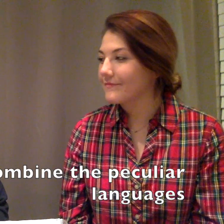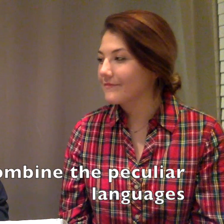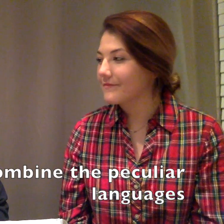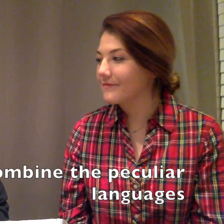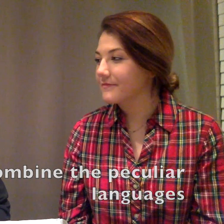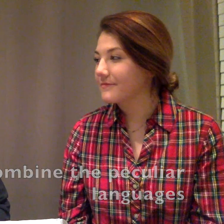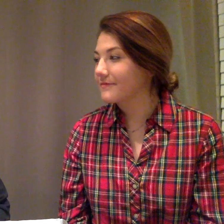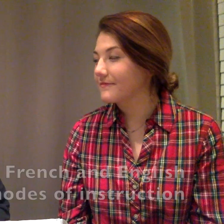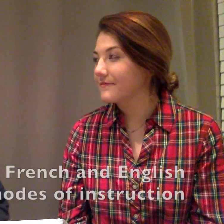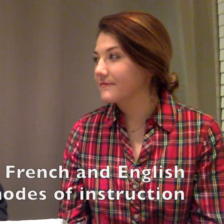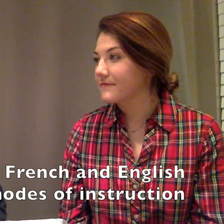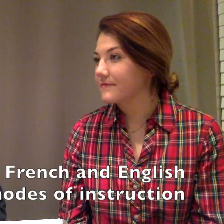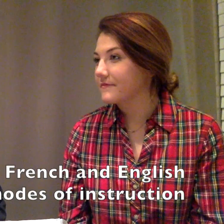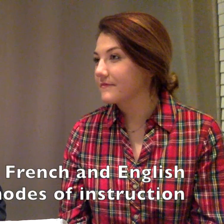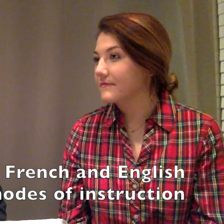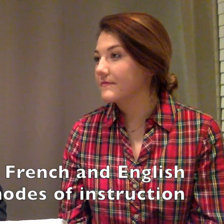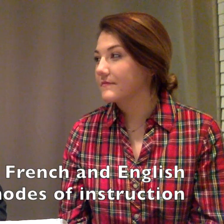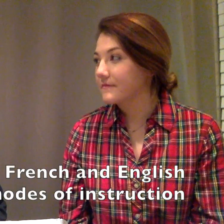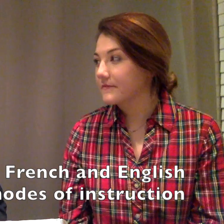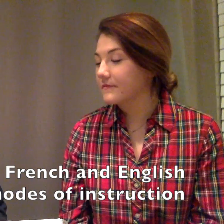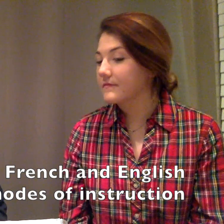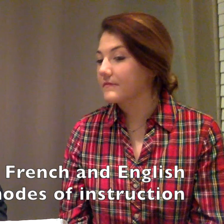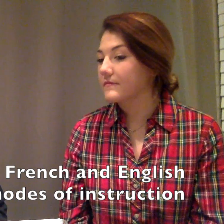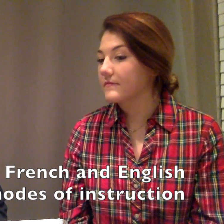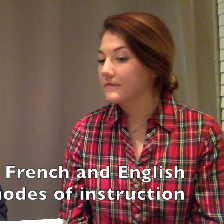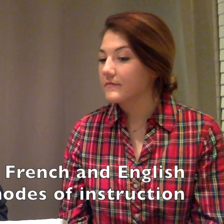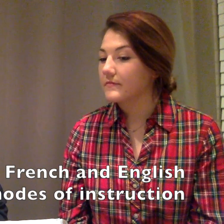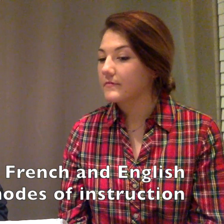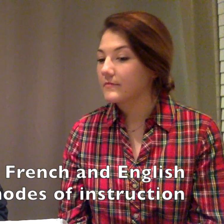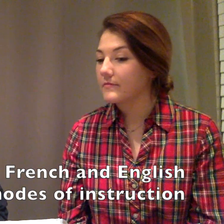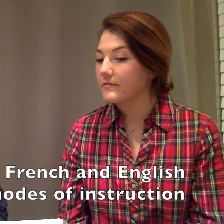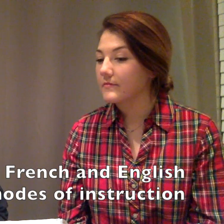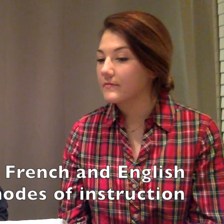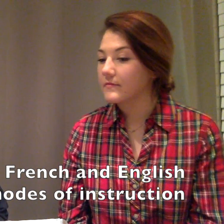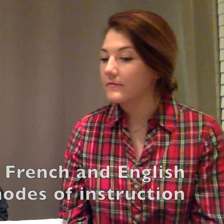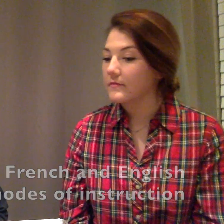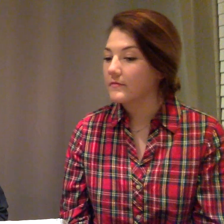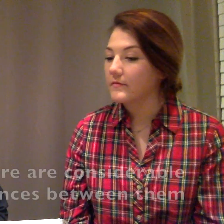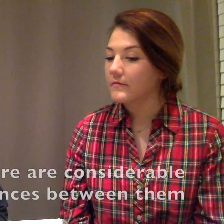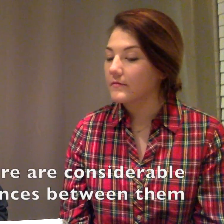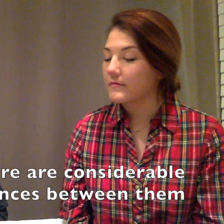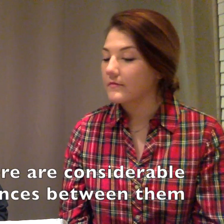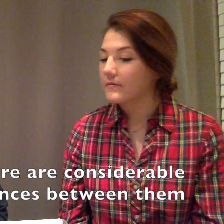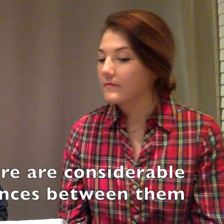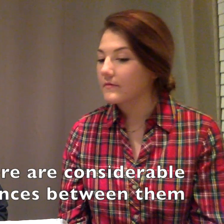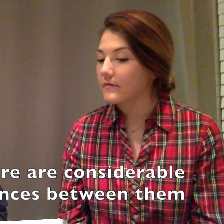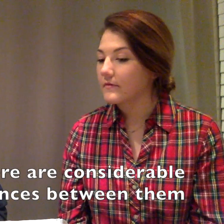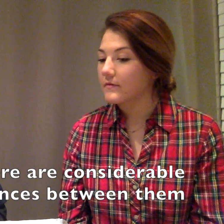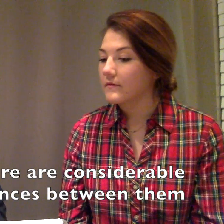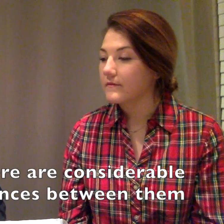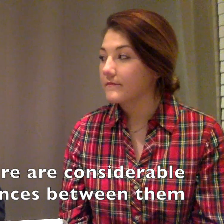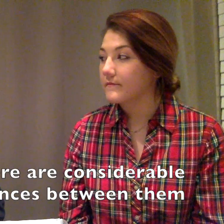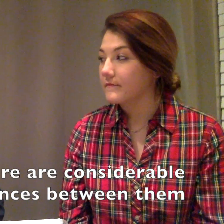languages of both the French and the English modes of instruction, for there are considerable differences between them.